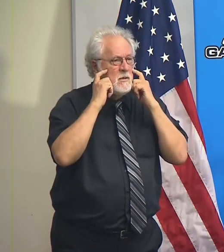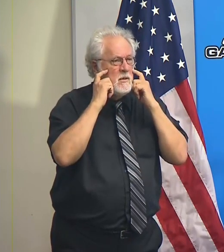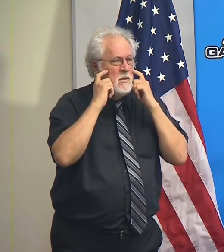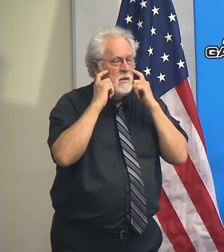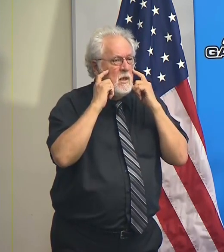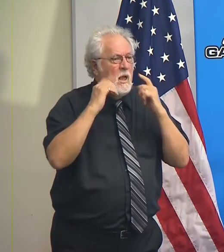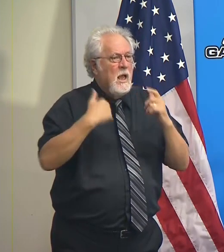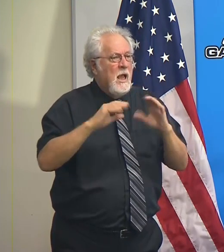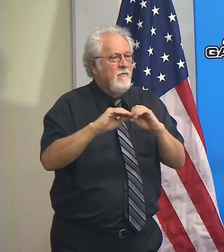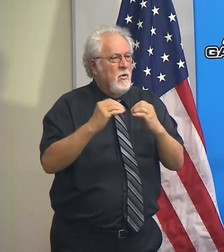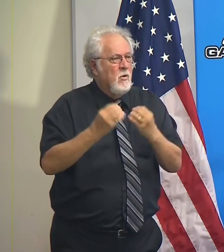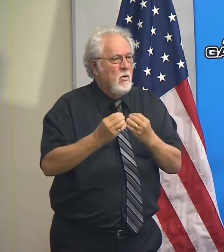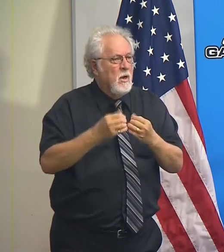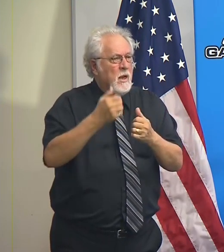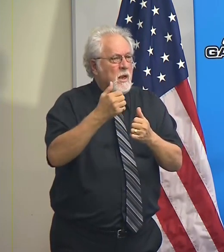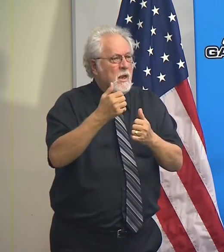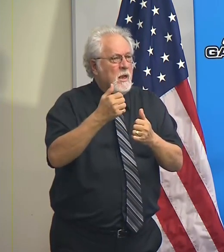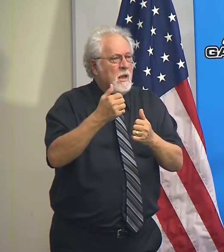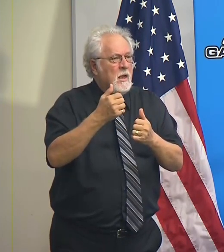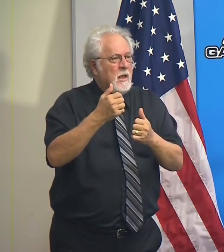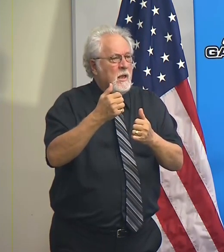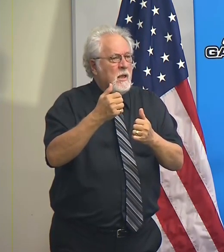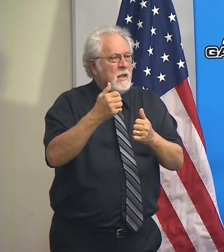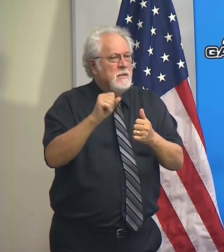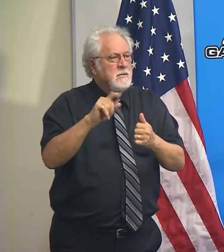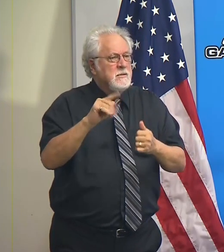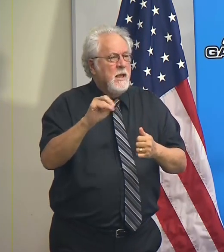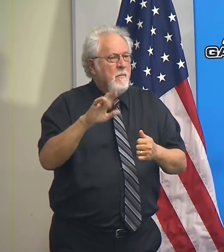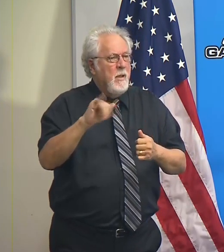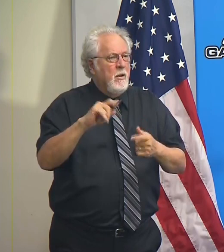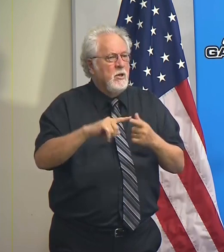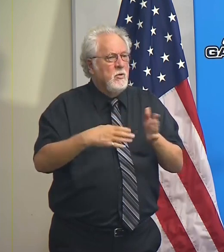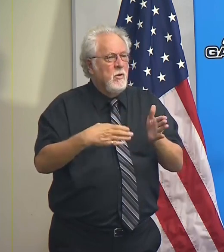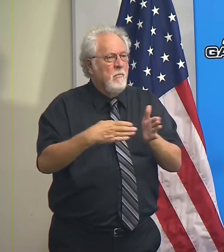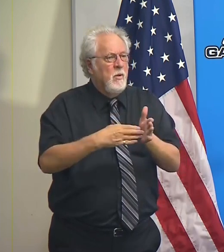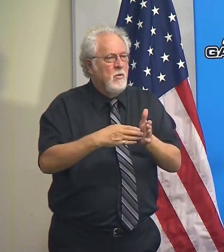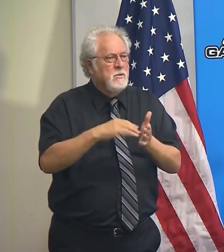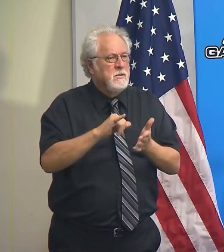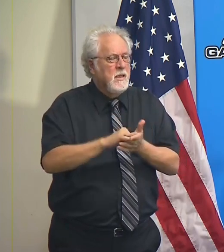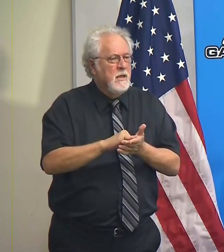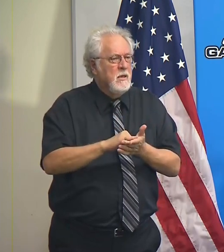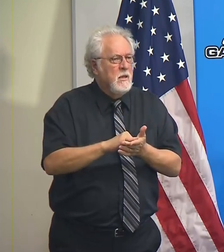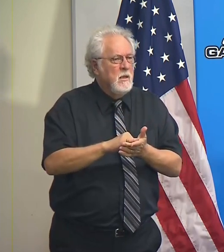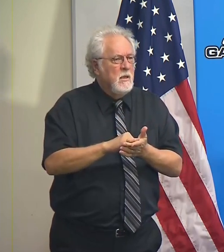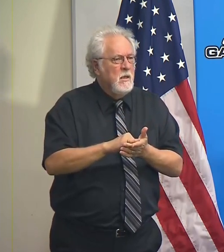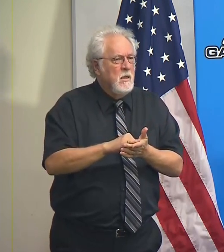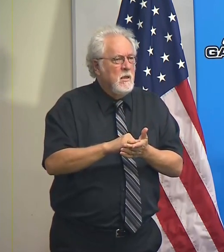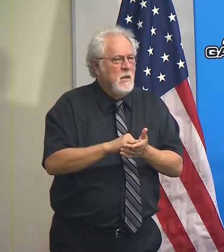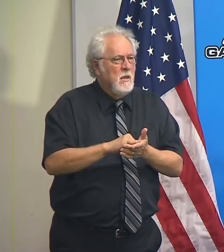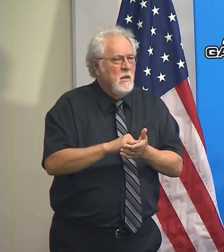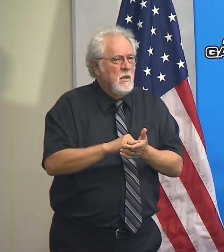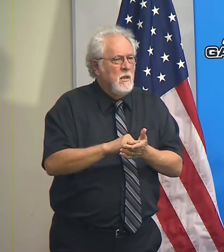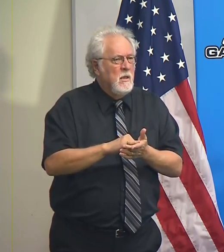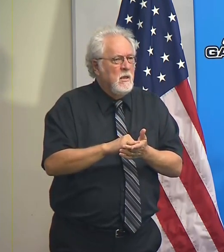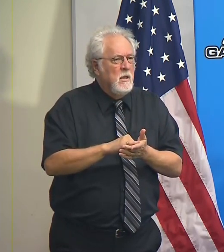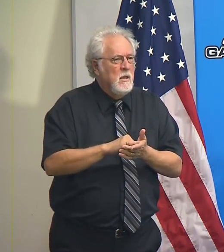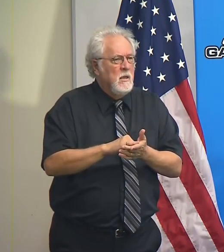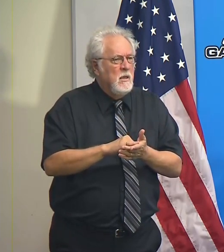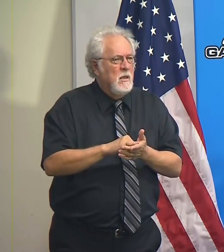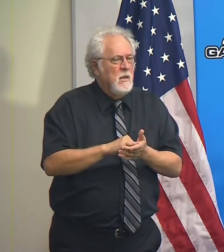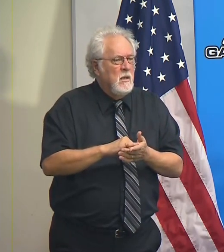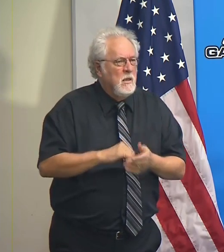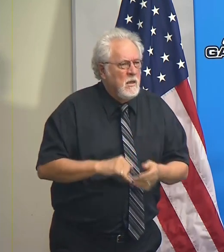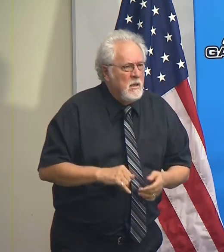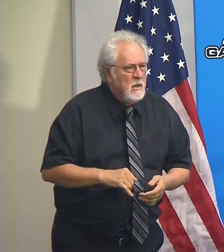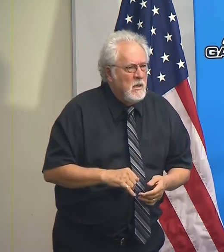There's organizations, St. Kevin Parish, they've started now to really try to pose this. They raise some interesting points, even if they believe